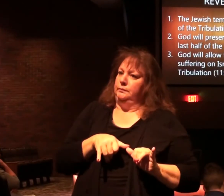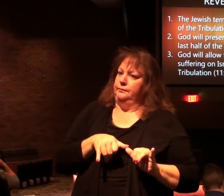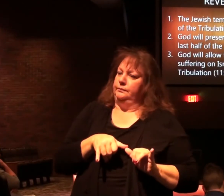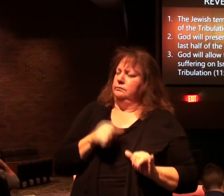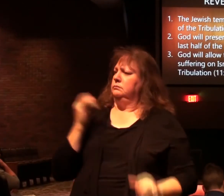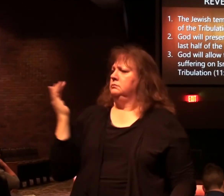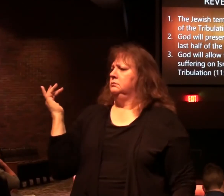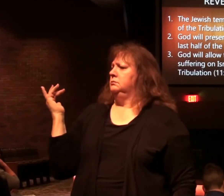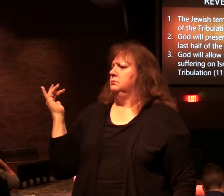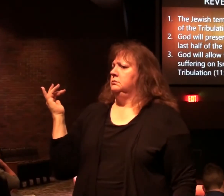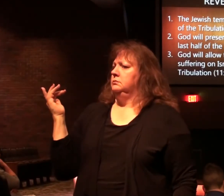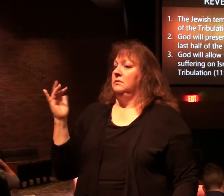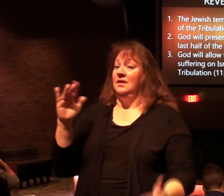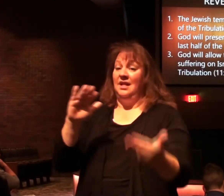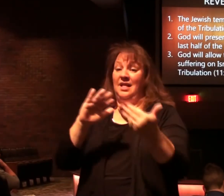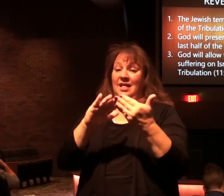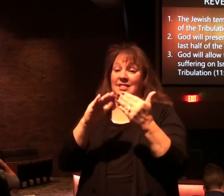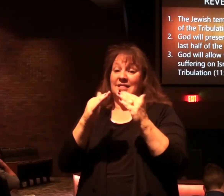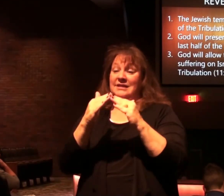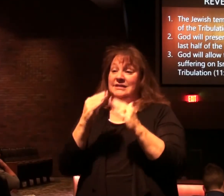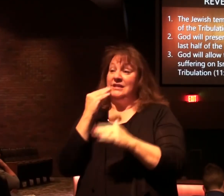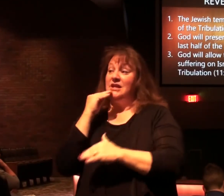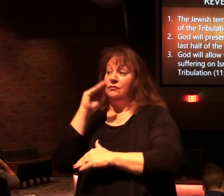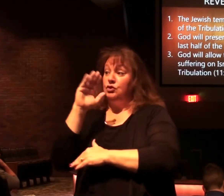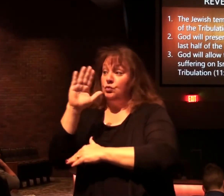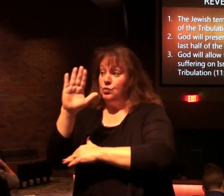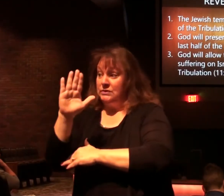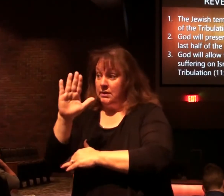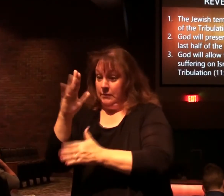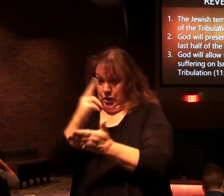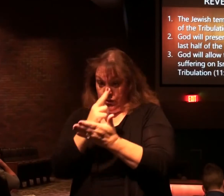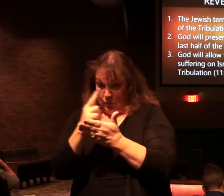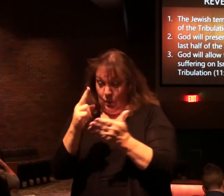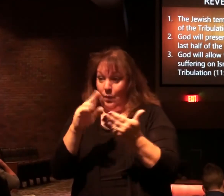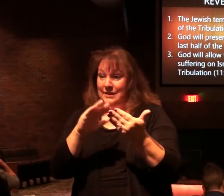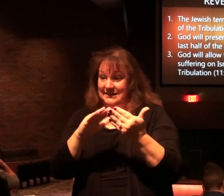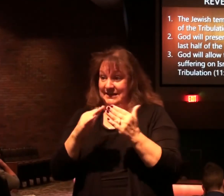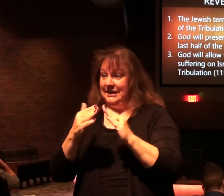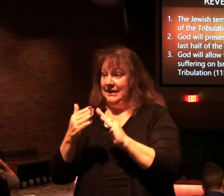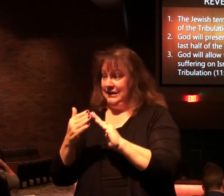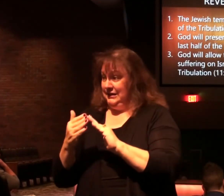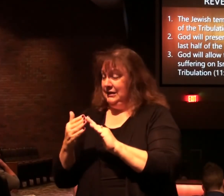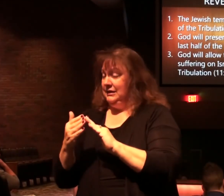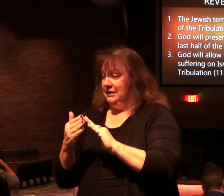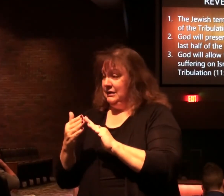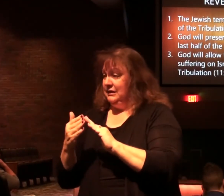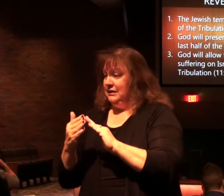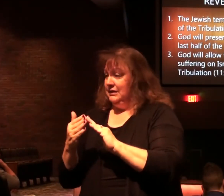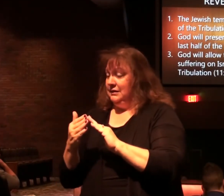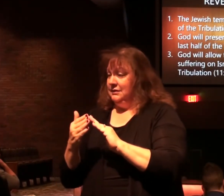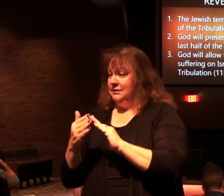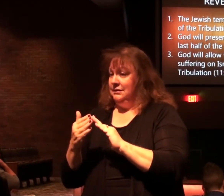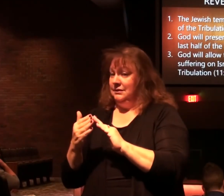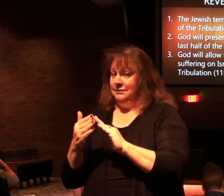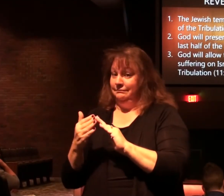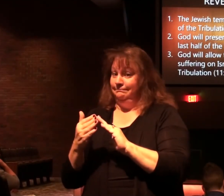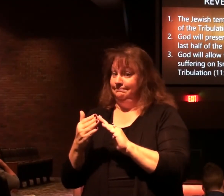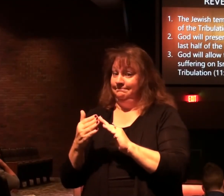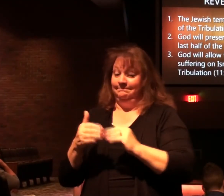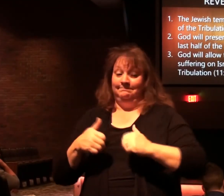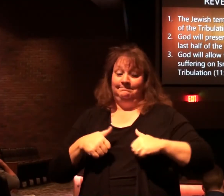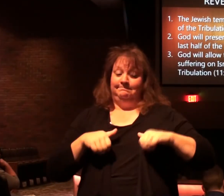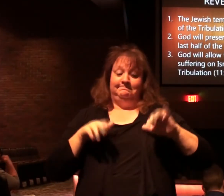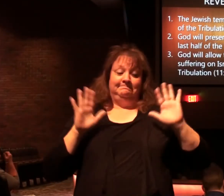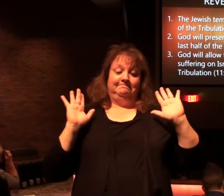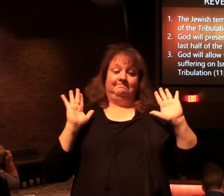Because the city of Jerusalem, the holy city, has been given to the nations.